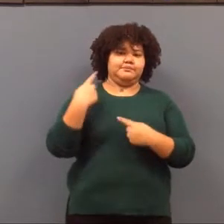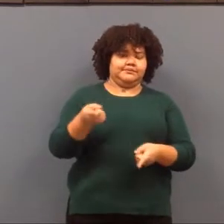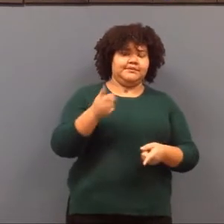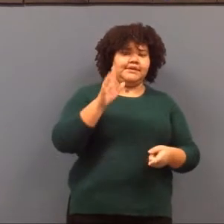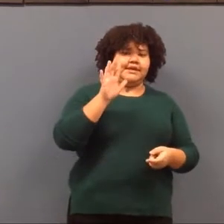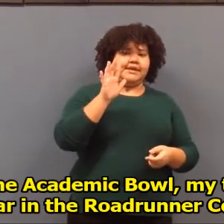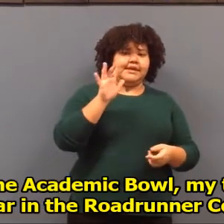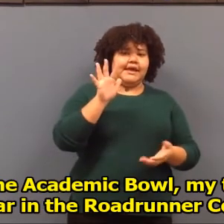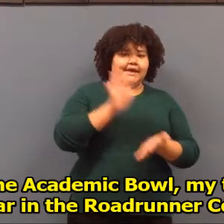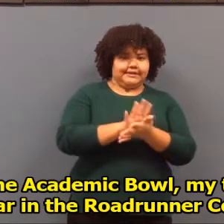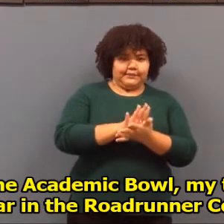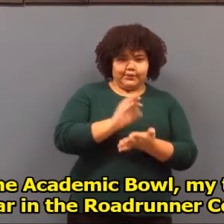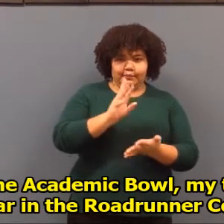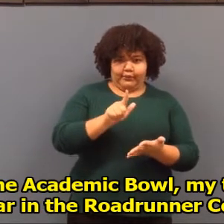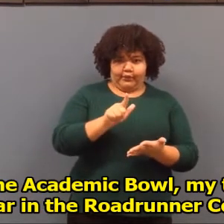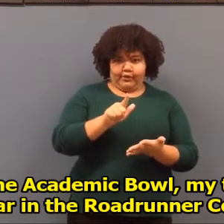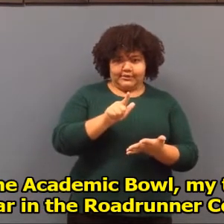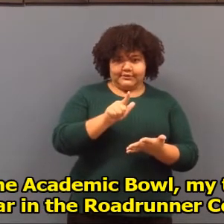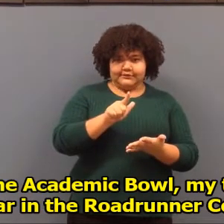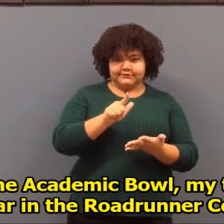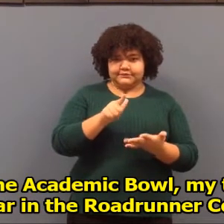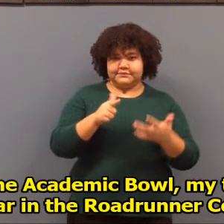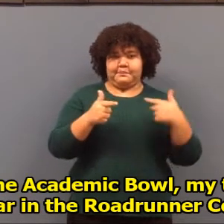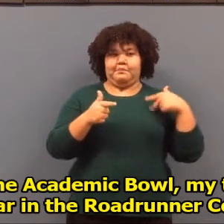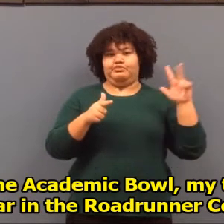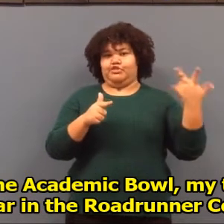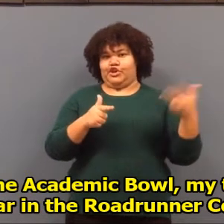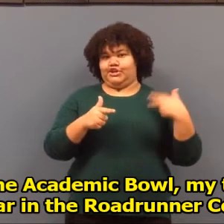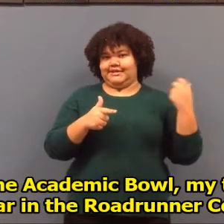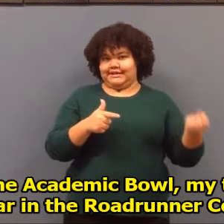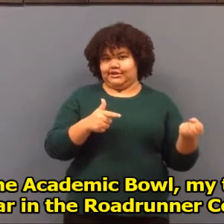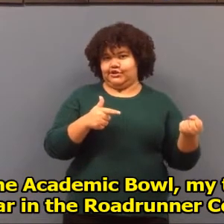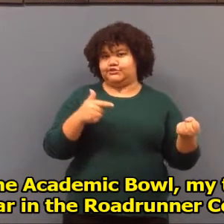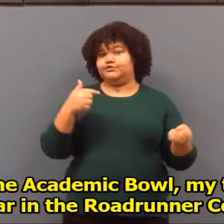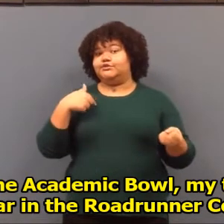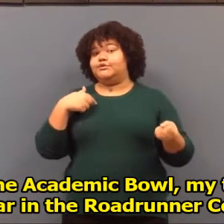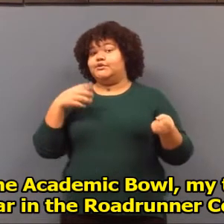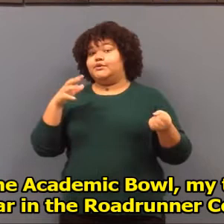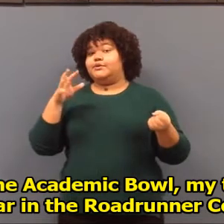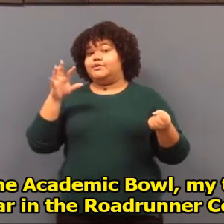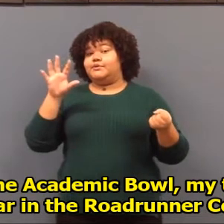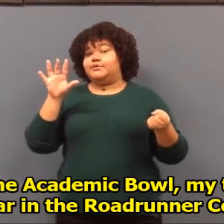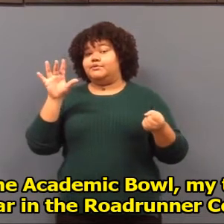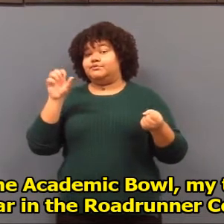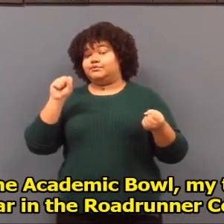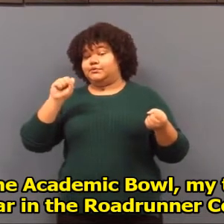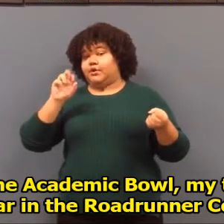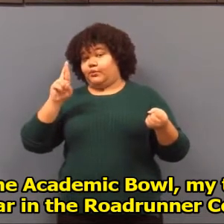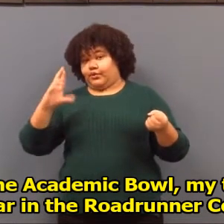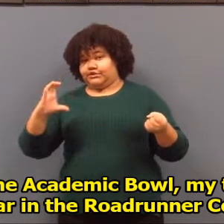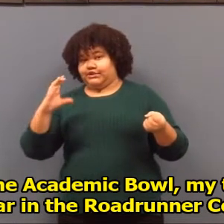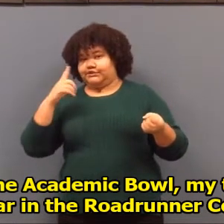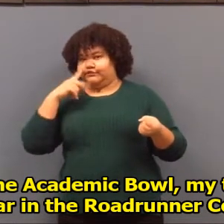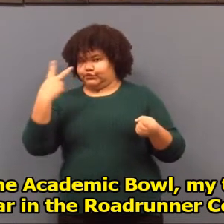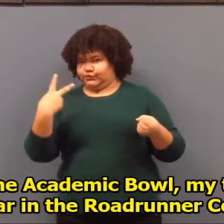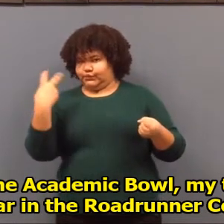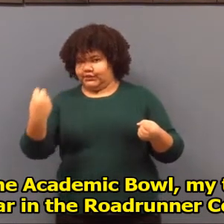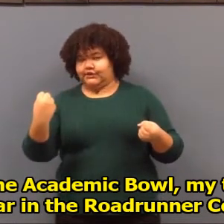I'm also involved in the Academic Bowl my third year and my second year in the Road